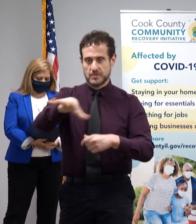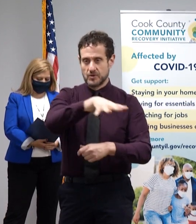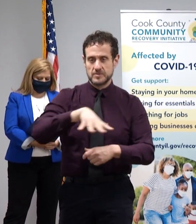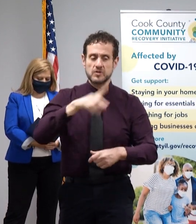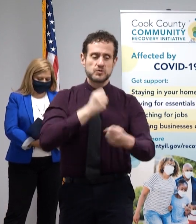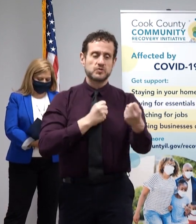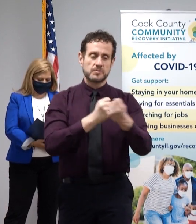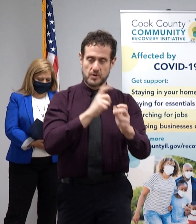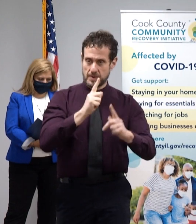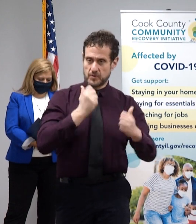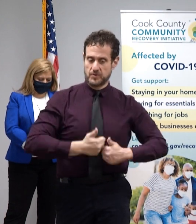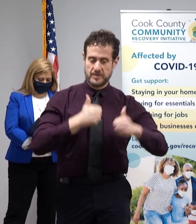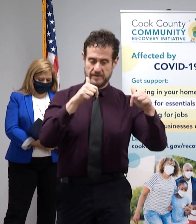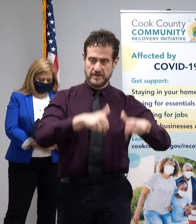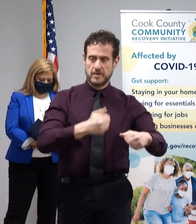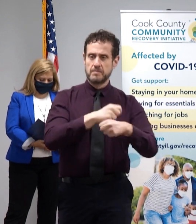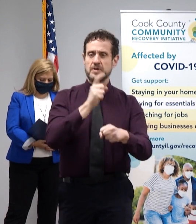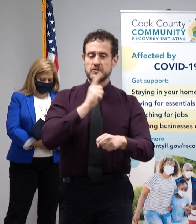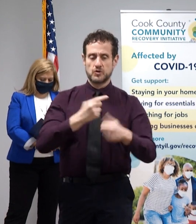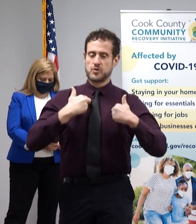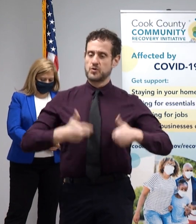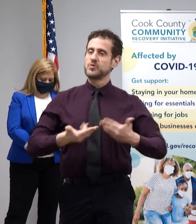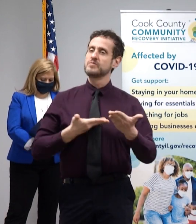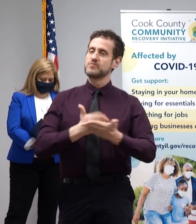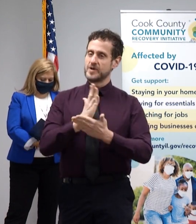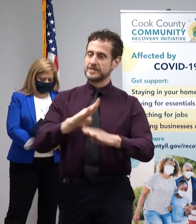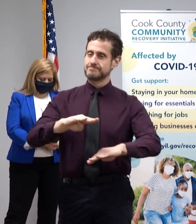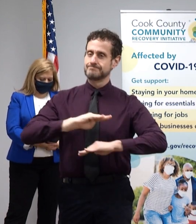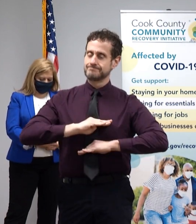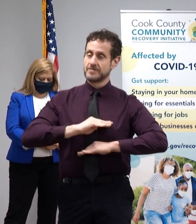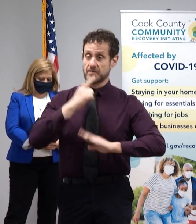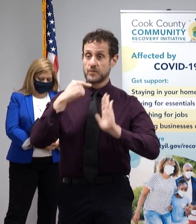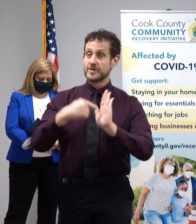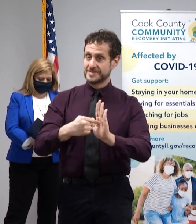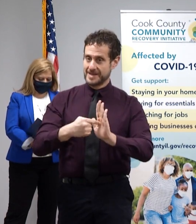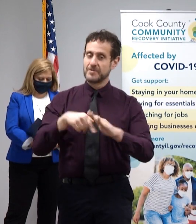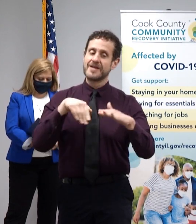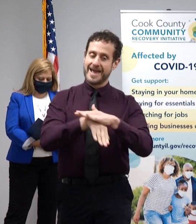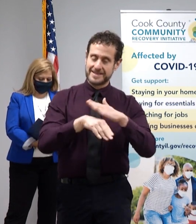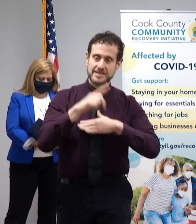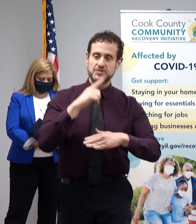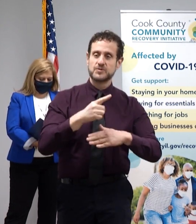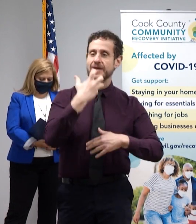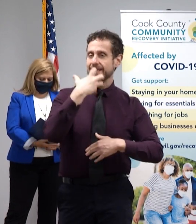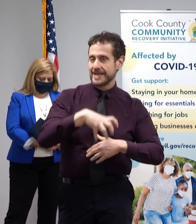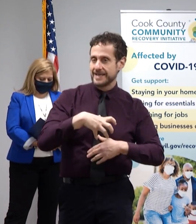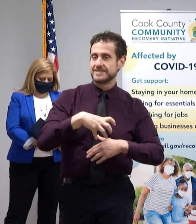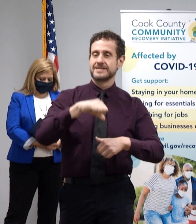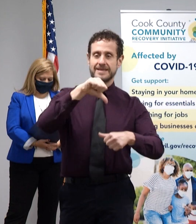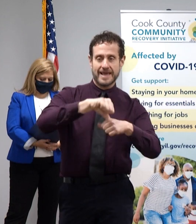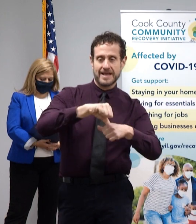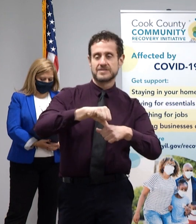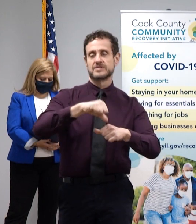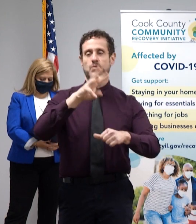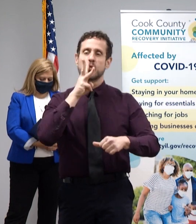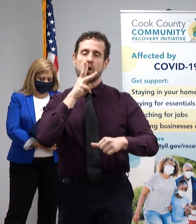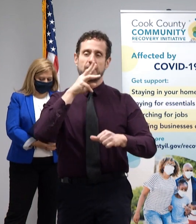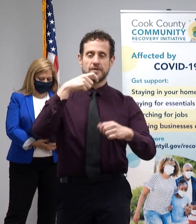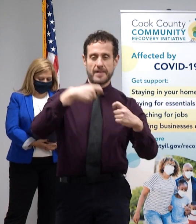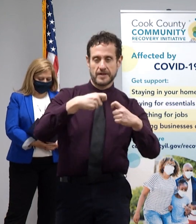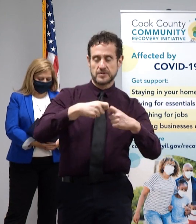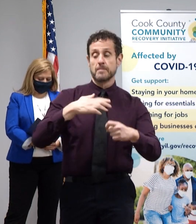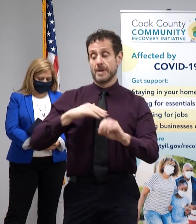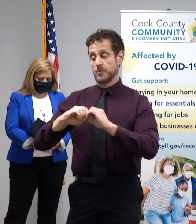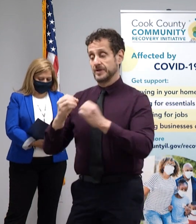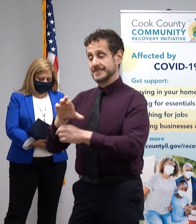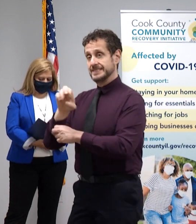basic human rights are met like access to utilities. My organization CETA is partnering